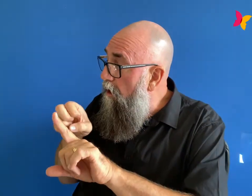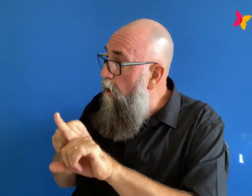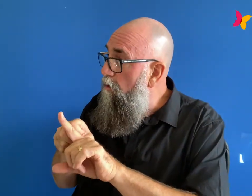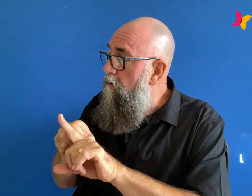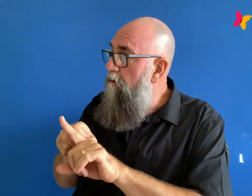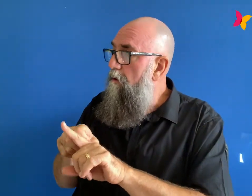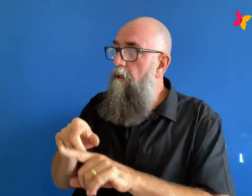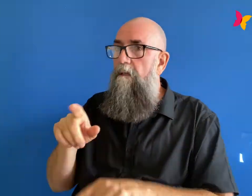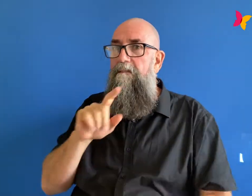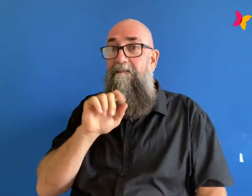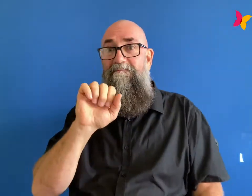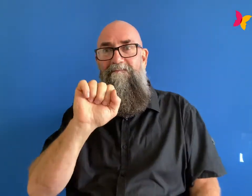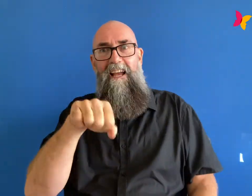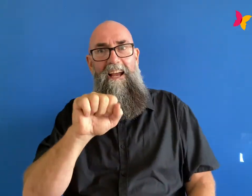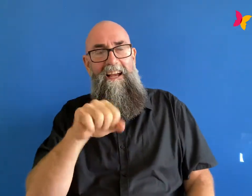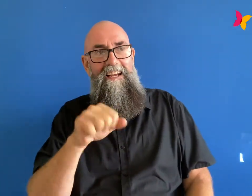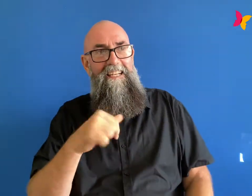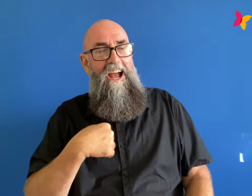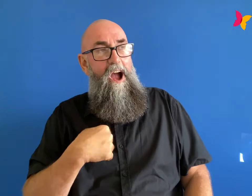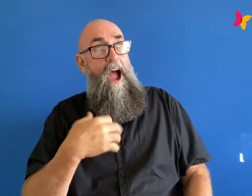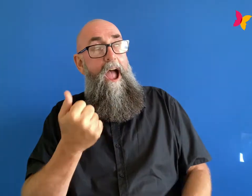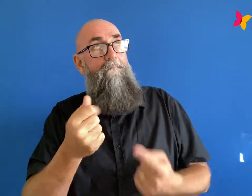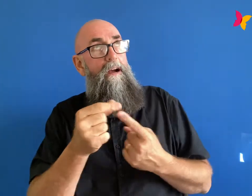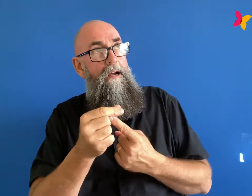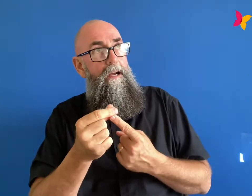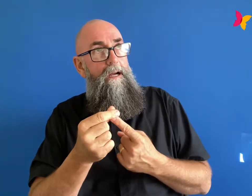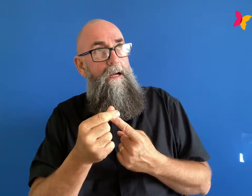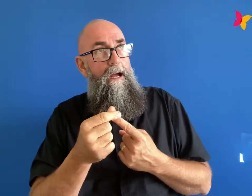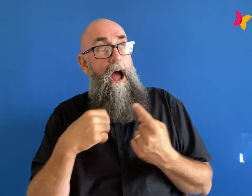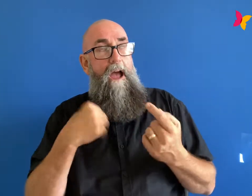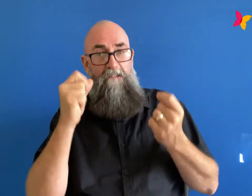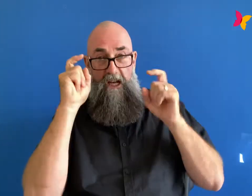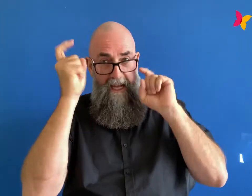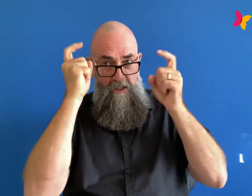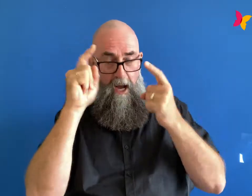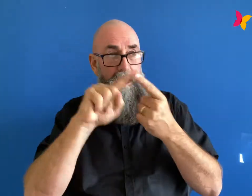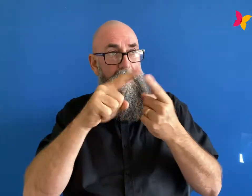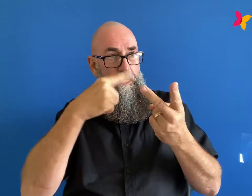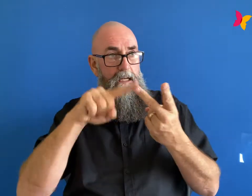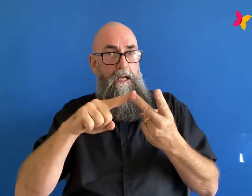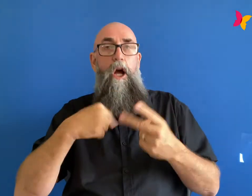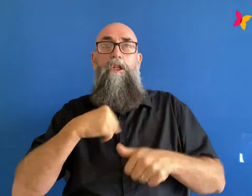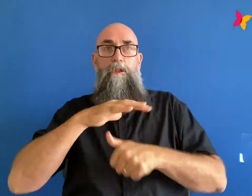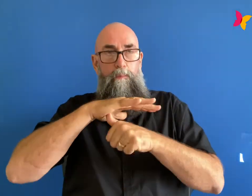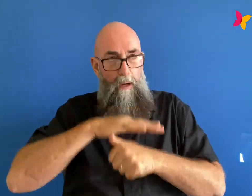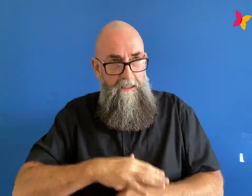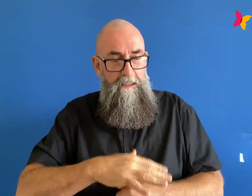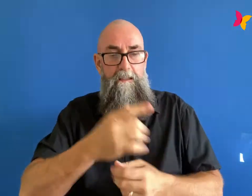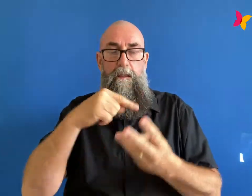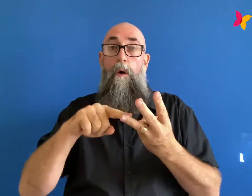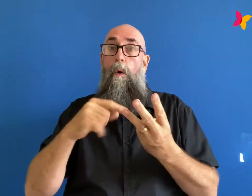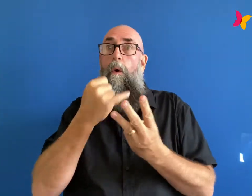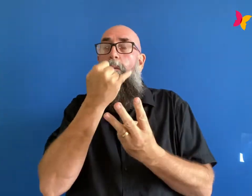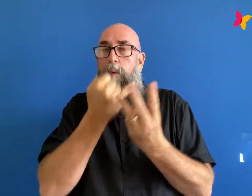a very long one i got generalized anxiety um major depressive disorder obsessive compulsive disorder